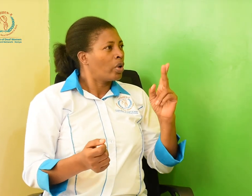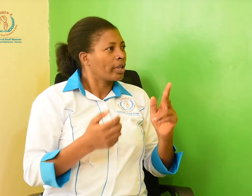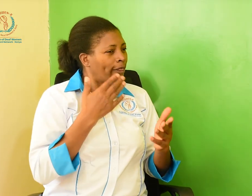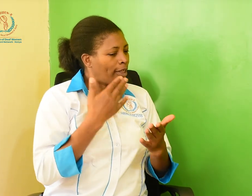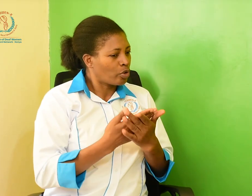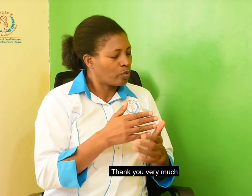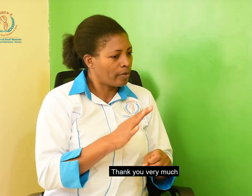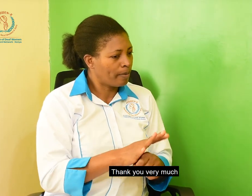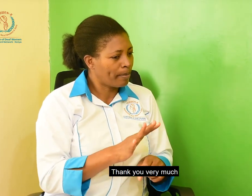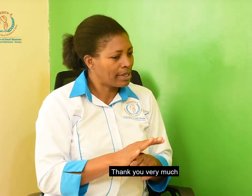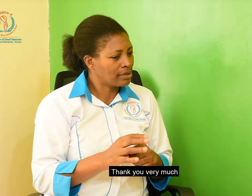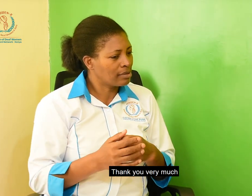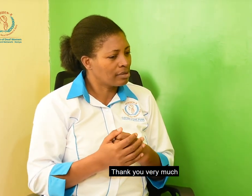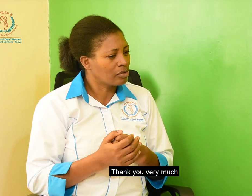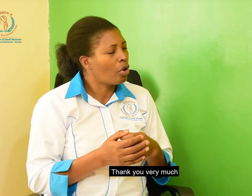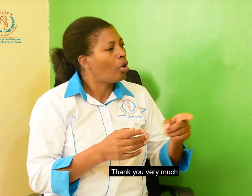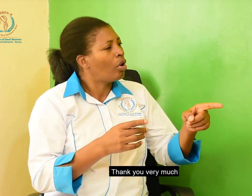Okay, thank you very much.